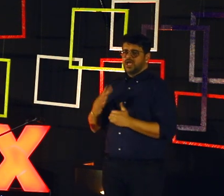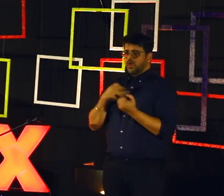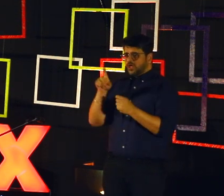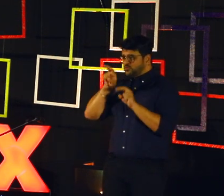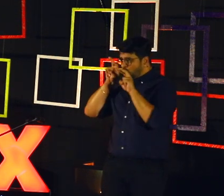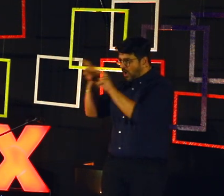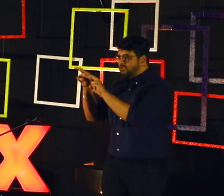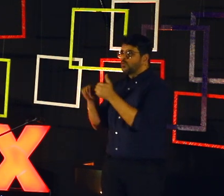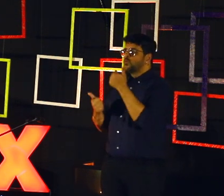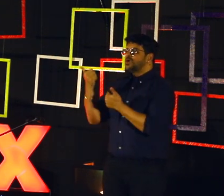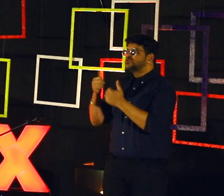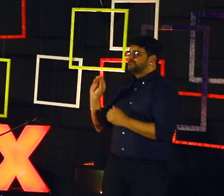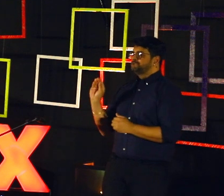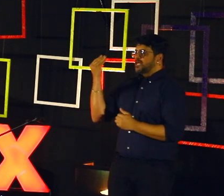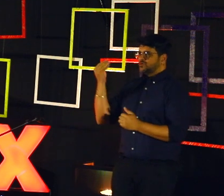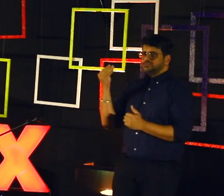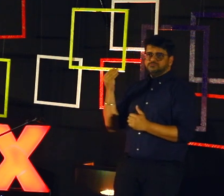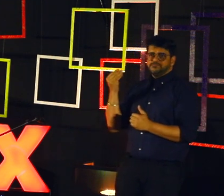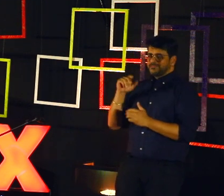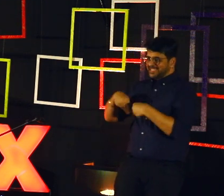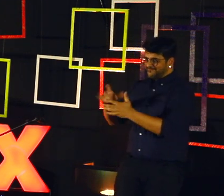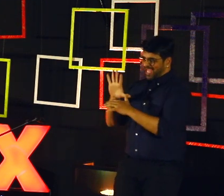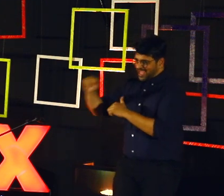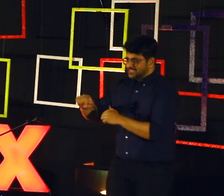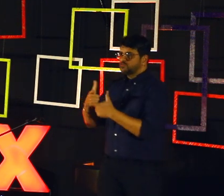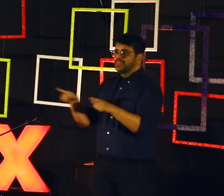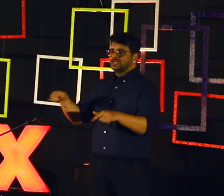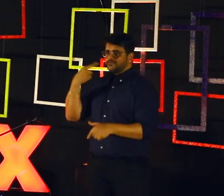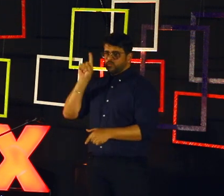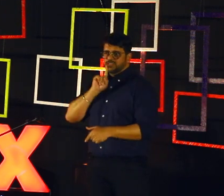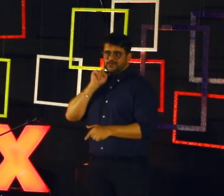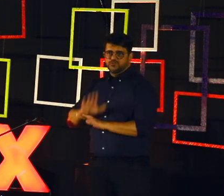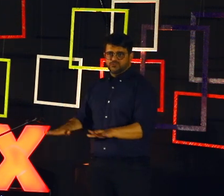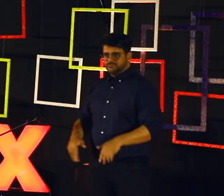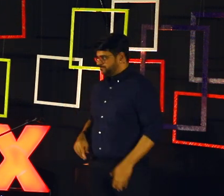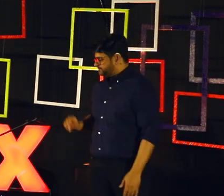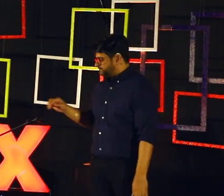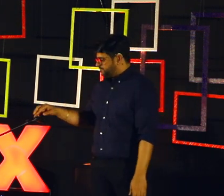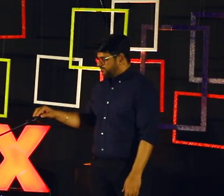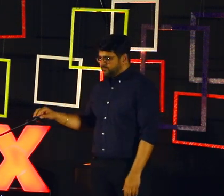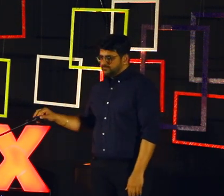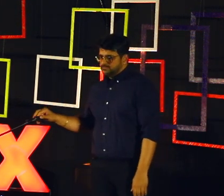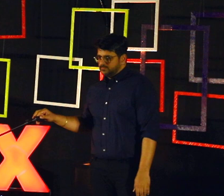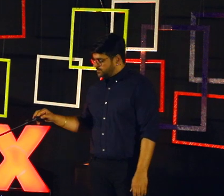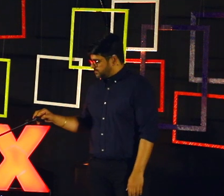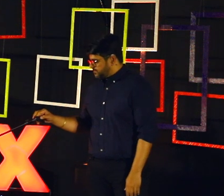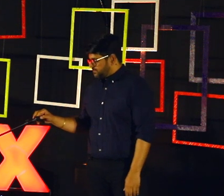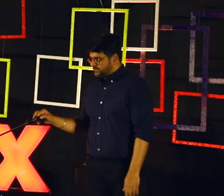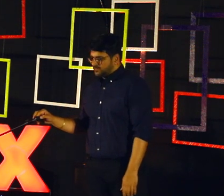and basically focus on language development. I want you to look at both the videos and think which is giving understanding and access to the